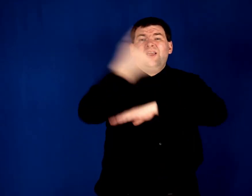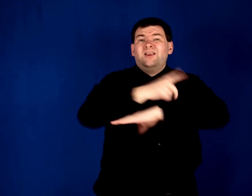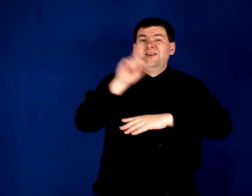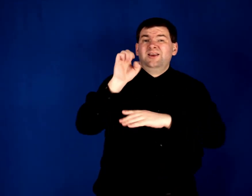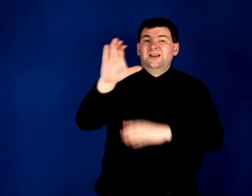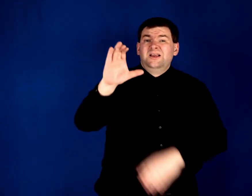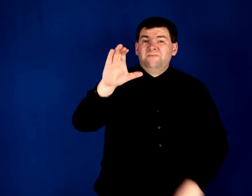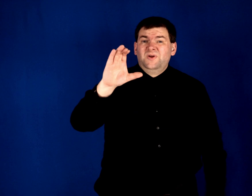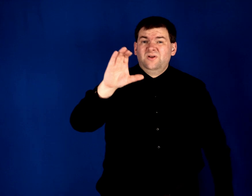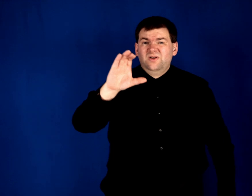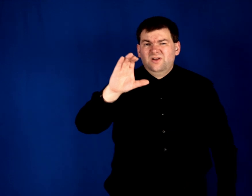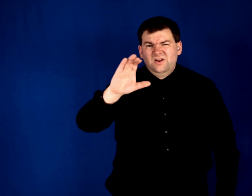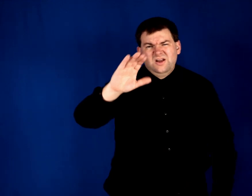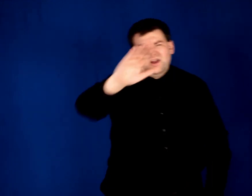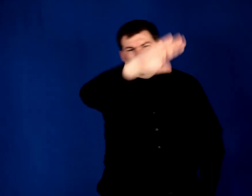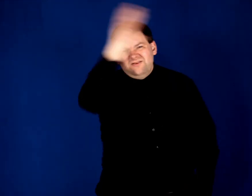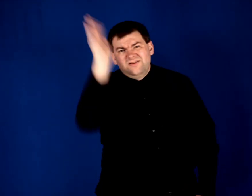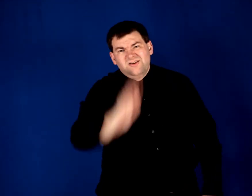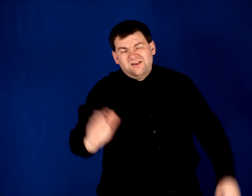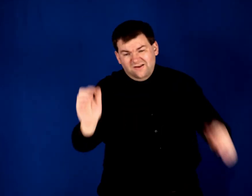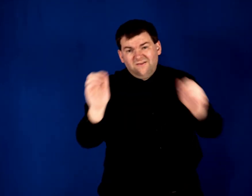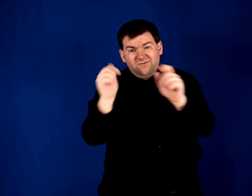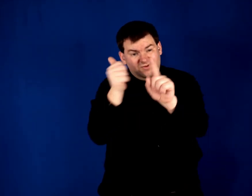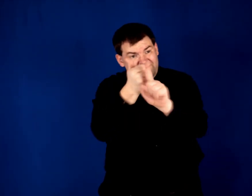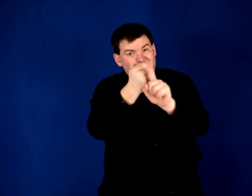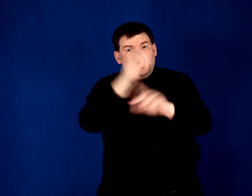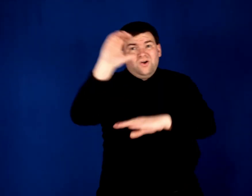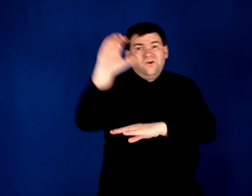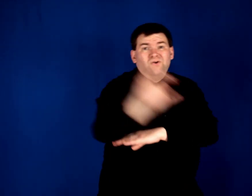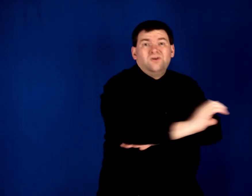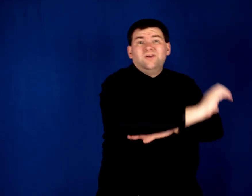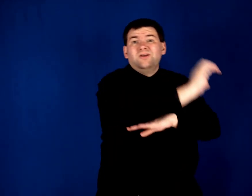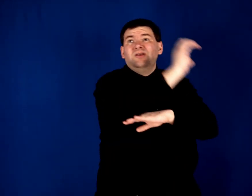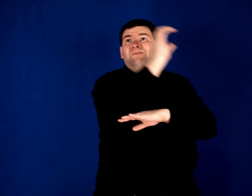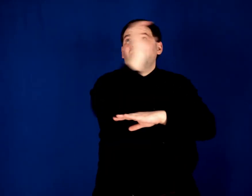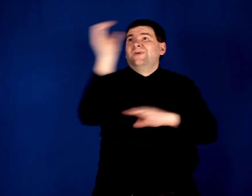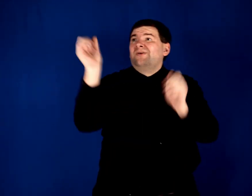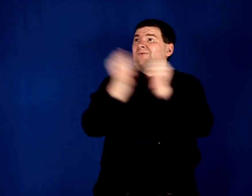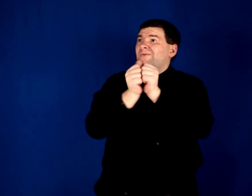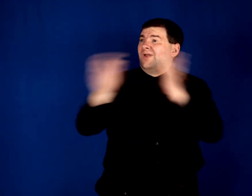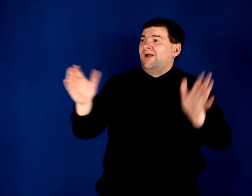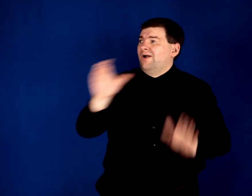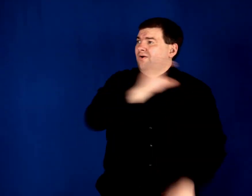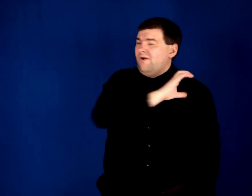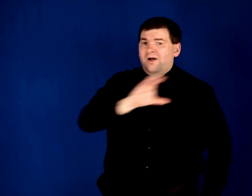December If it's ever Christmas without Christ